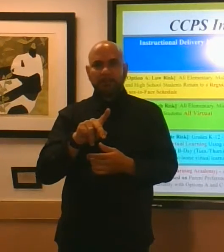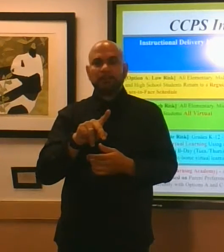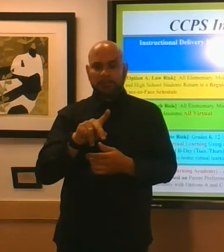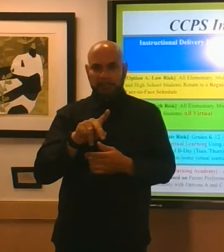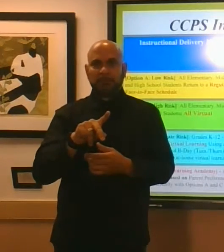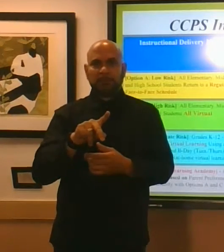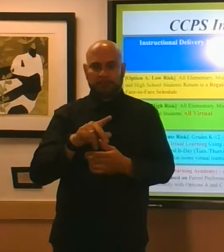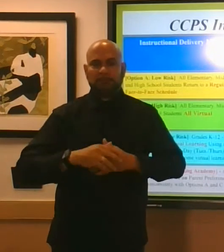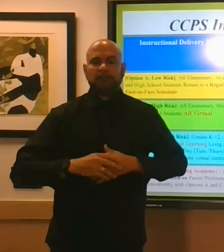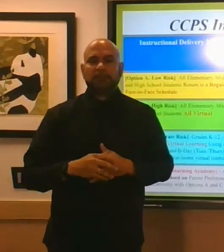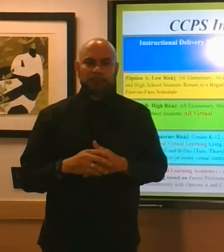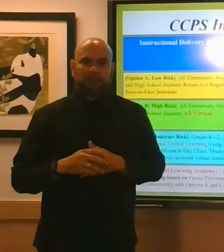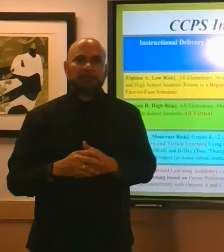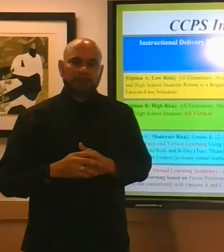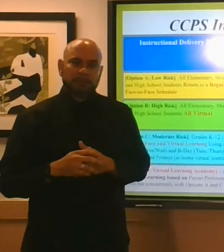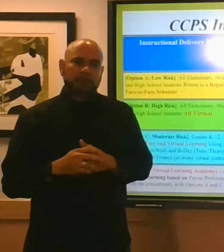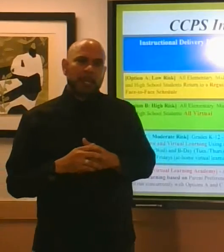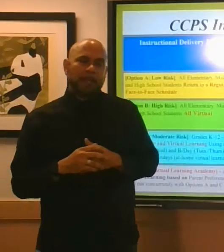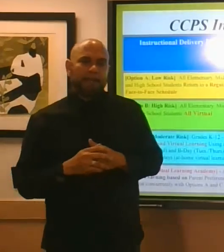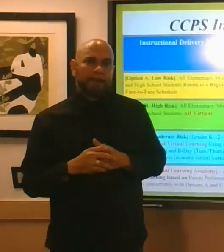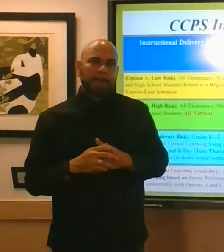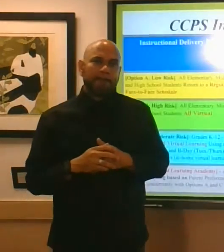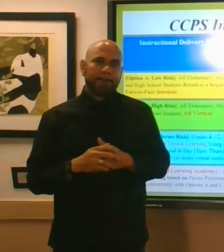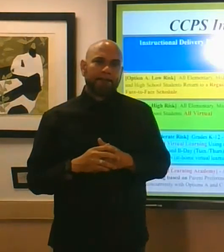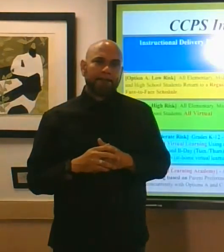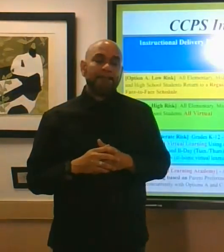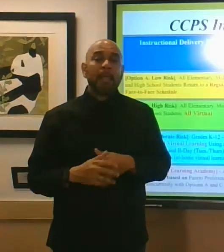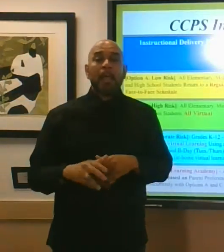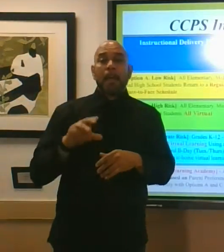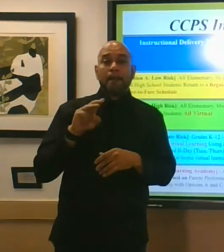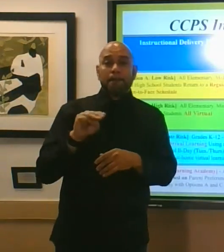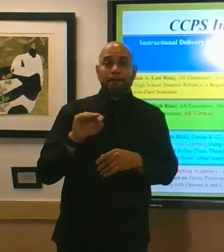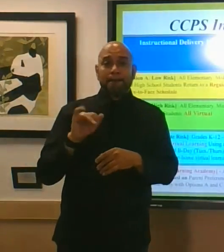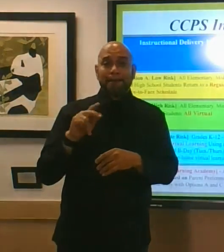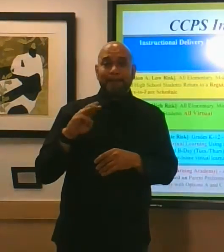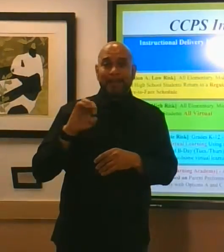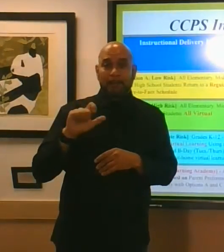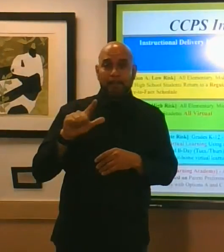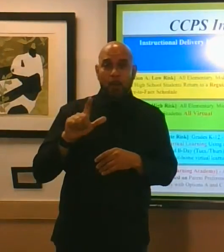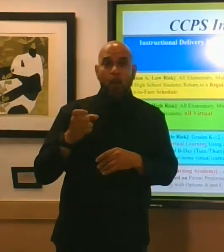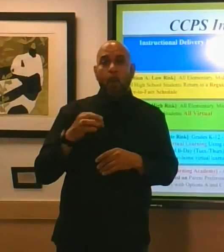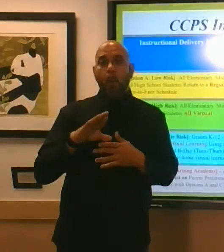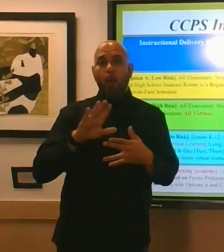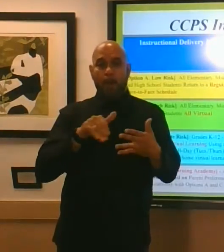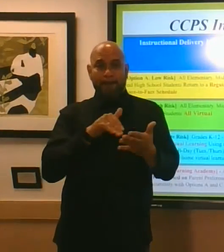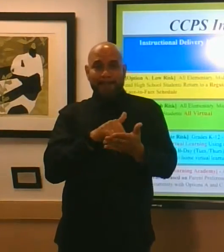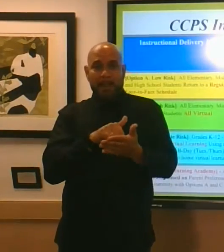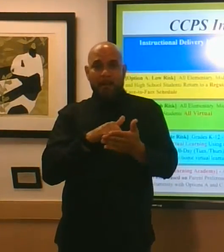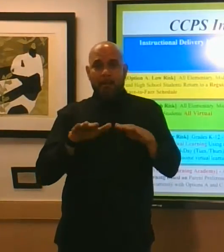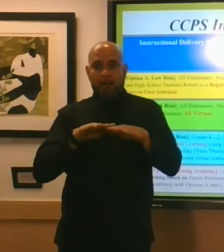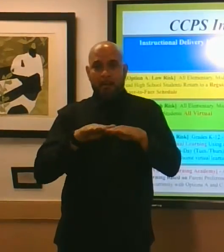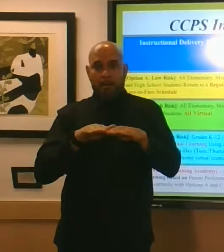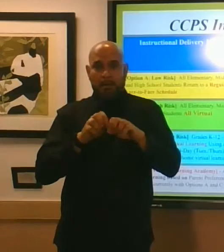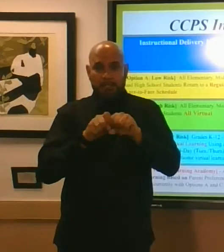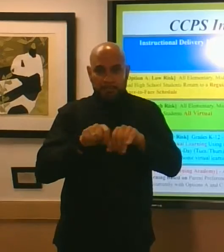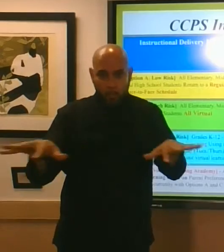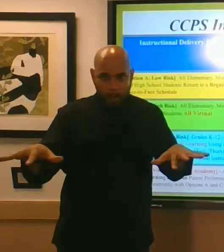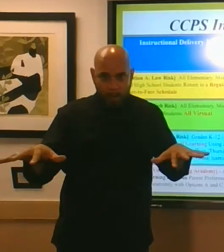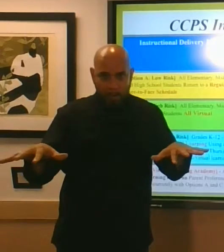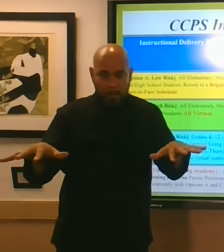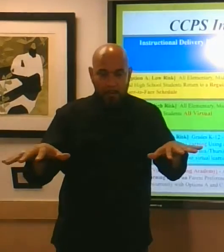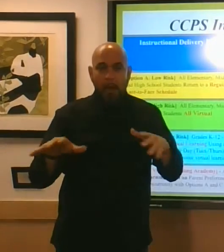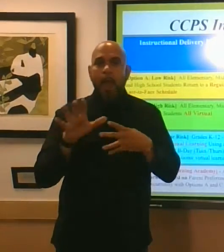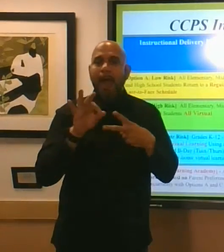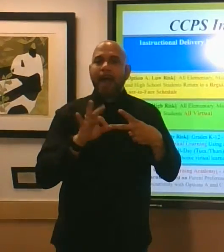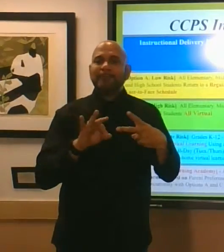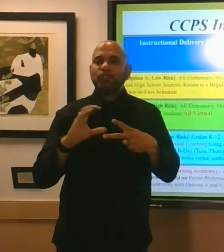moderate spread of the virus minimal or moderate spread option c again is a blended model